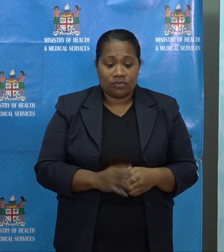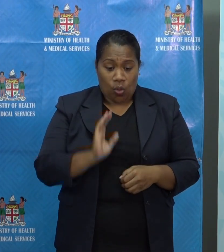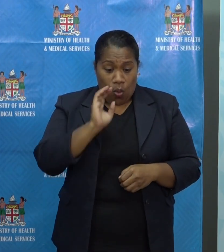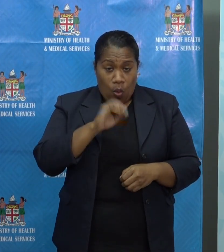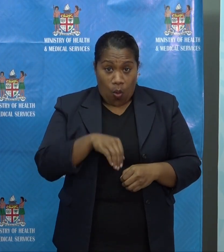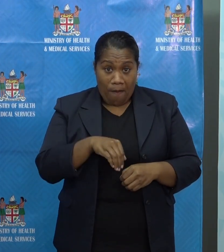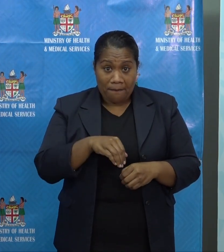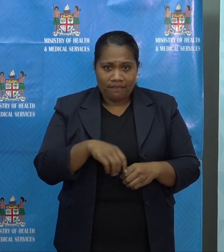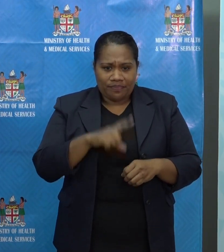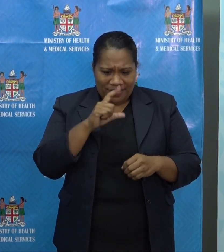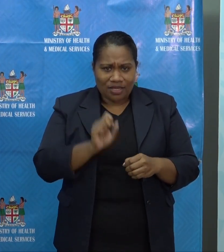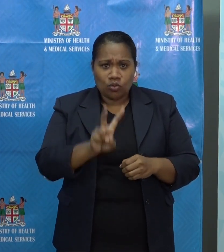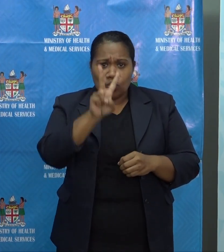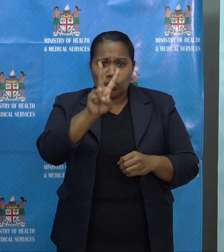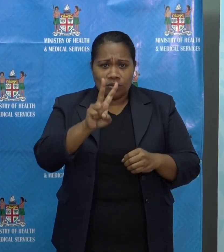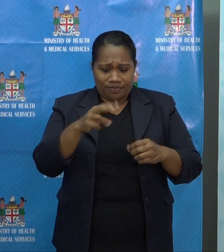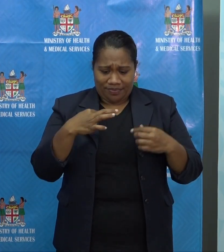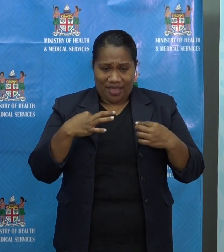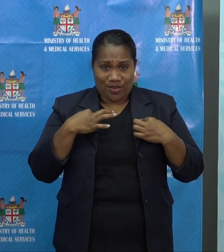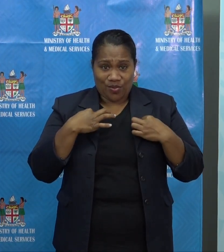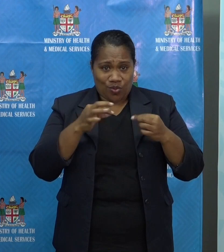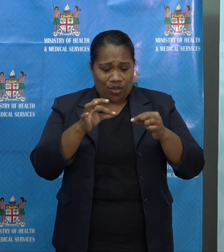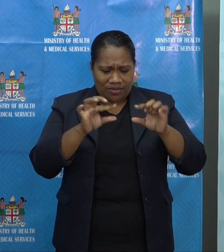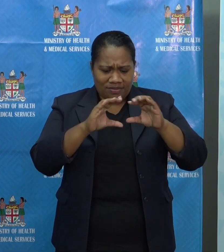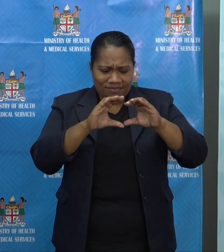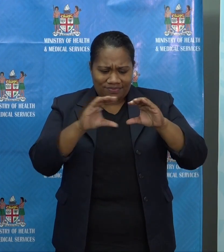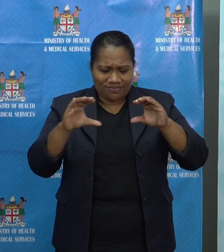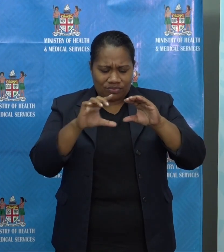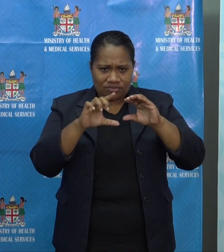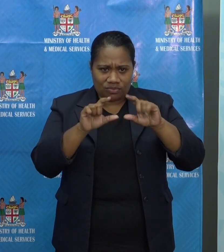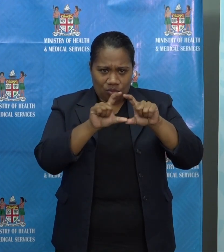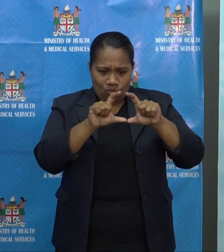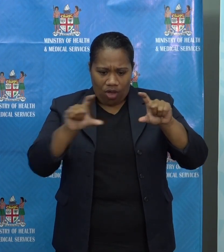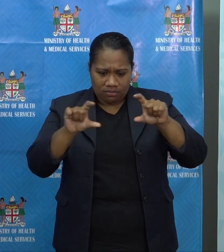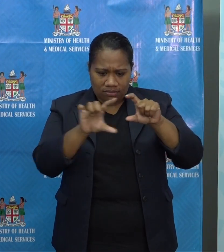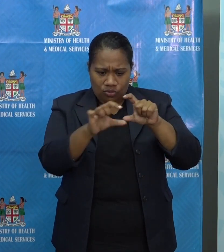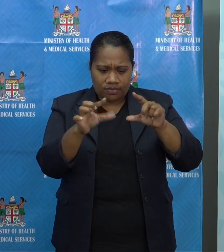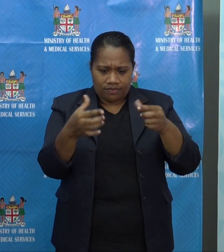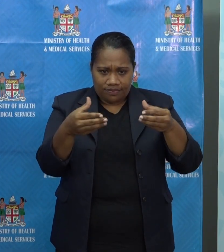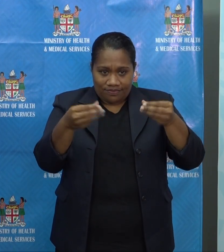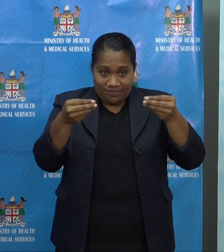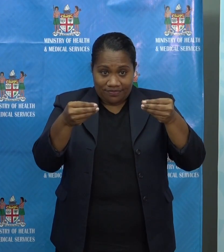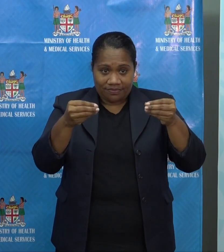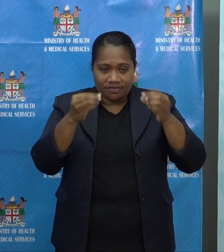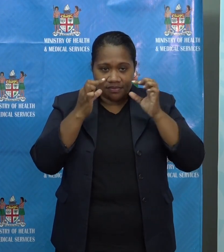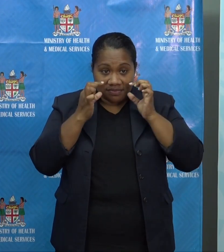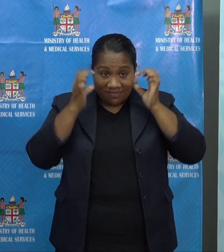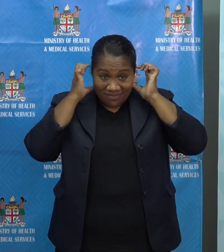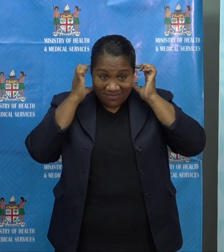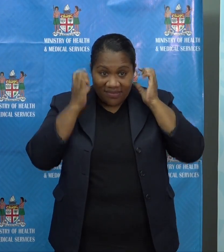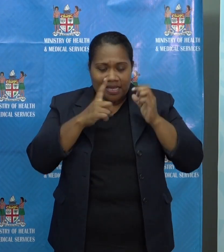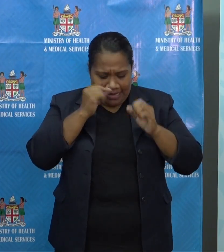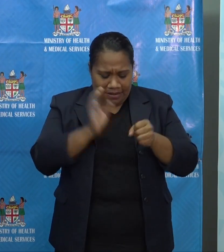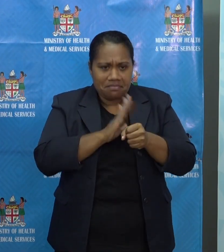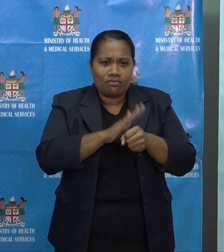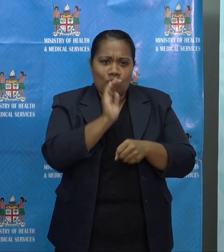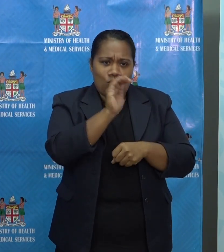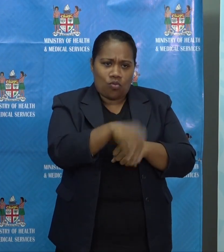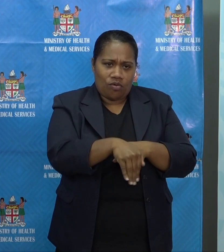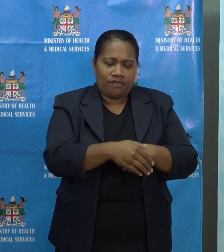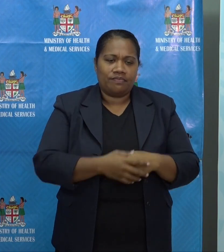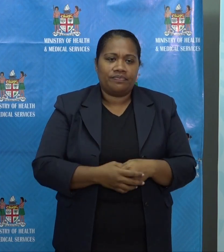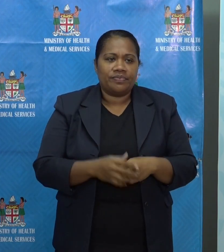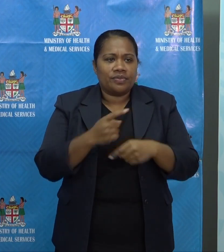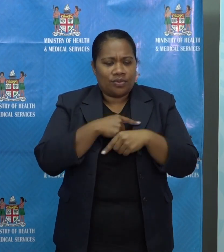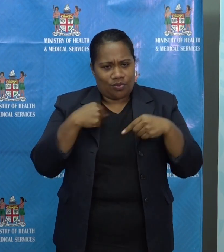offer some protection from spreading and contracting this virus. We have guidance about what your mask can